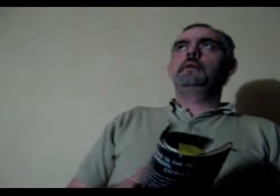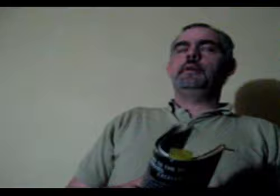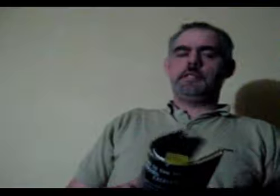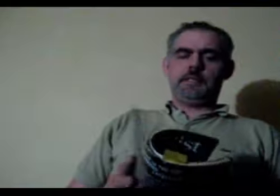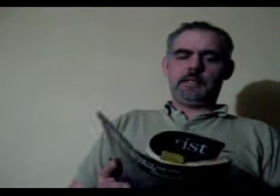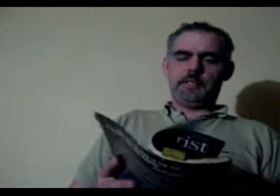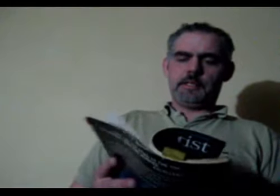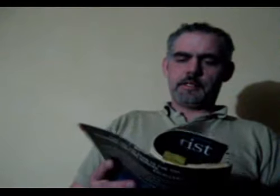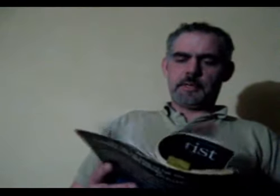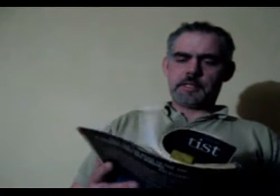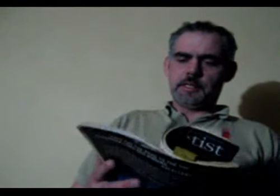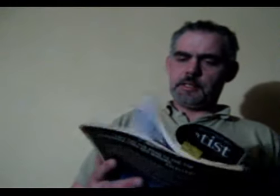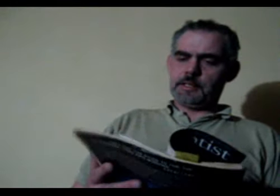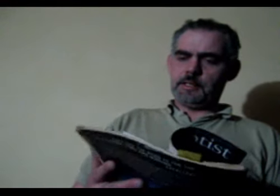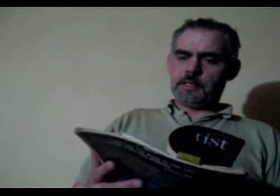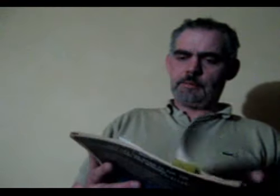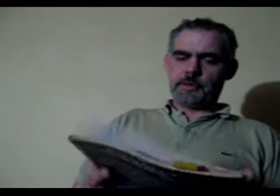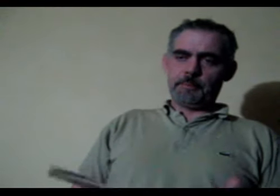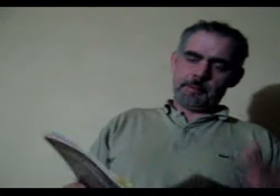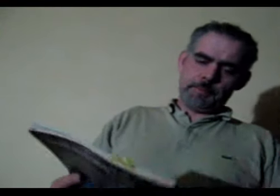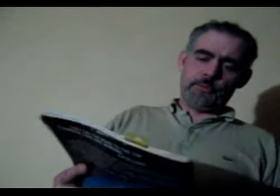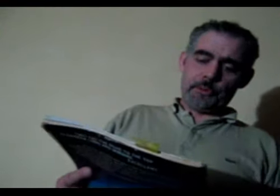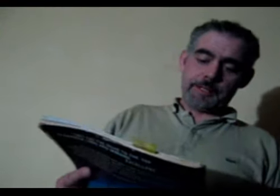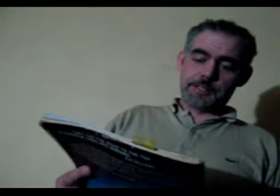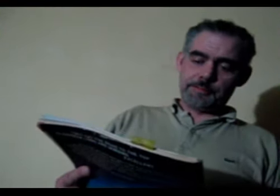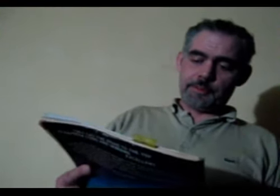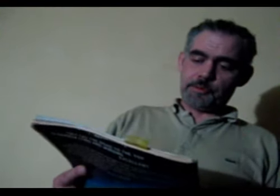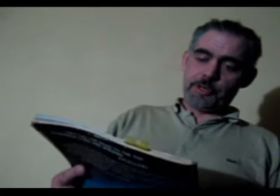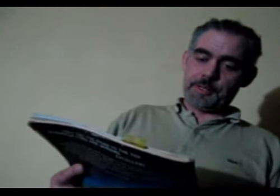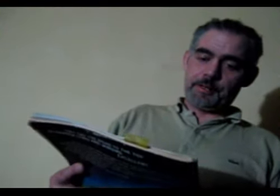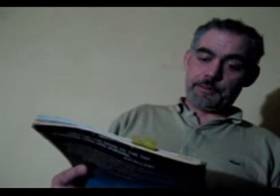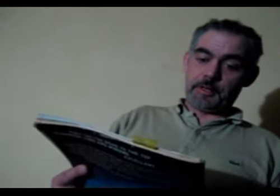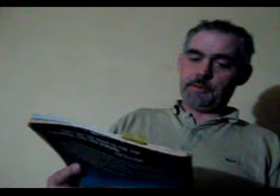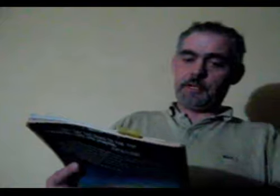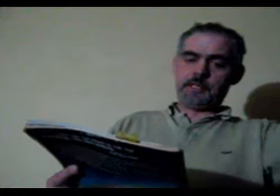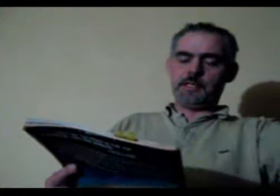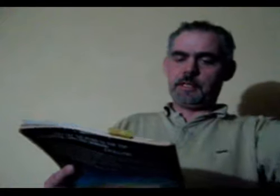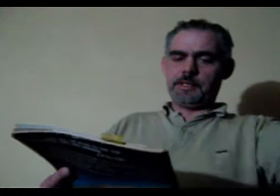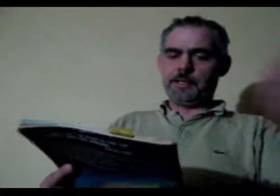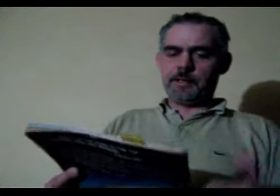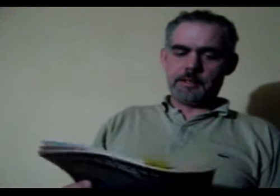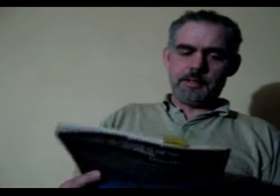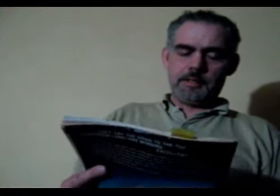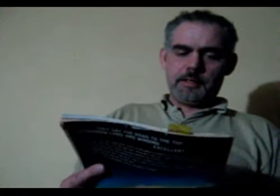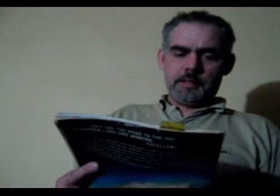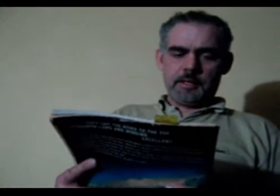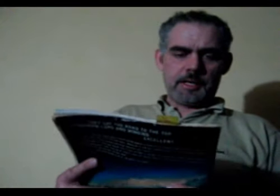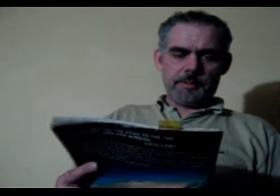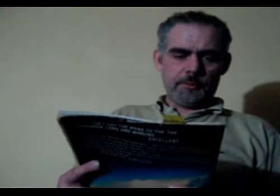1999, space 1999 When think back before that, when I was a lot younger thinking of 1999 It came, it